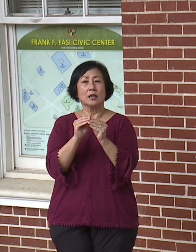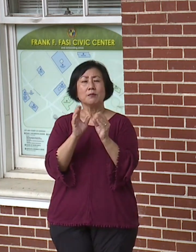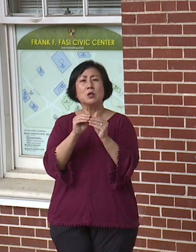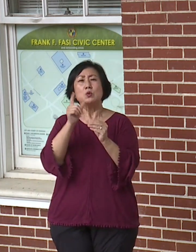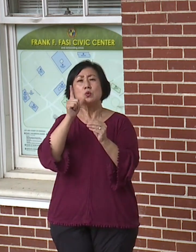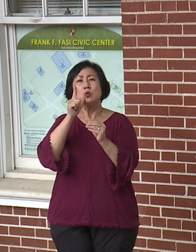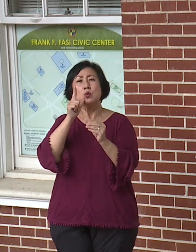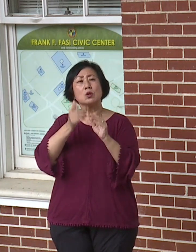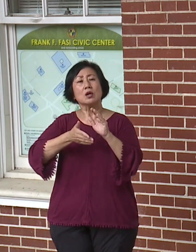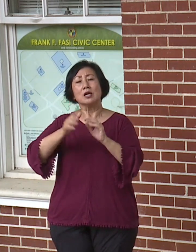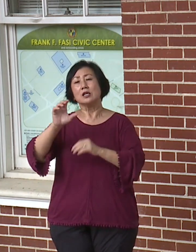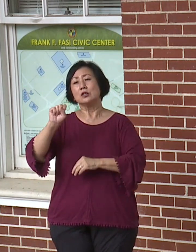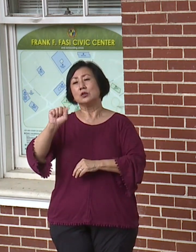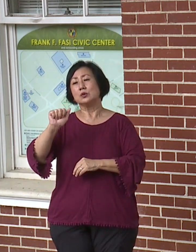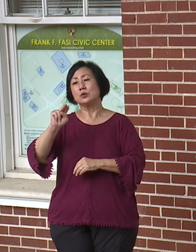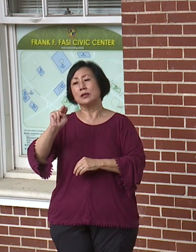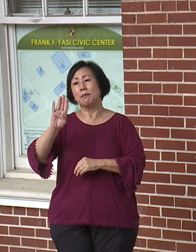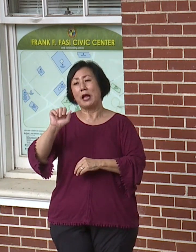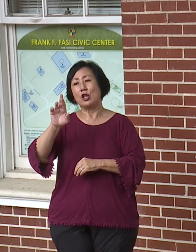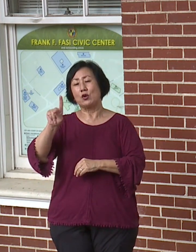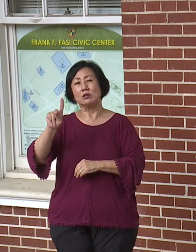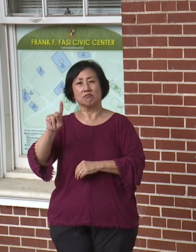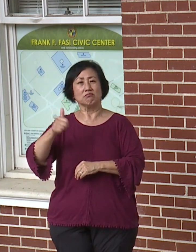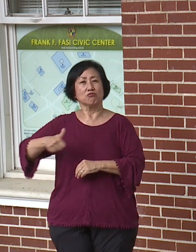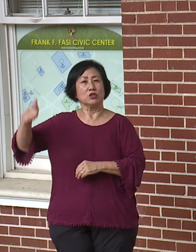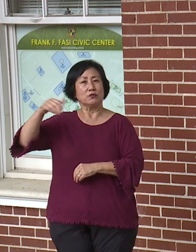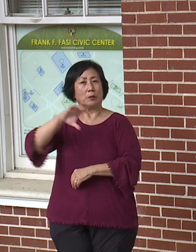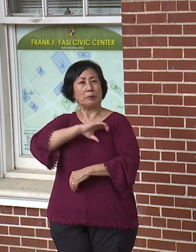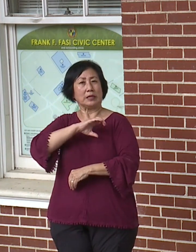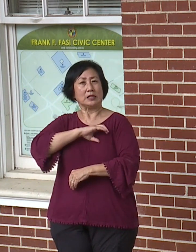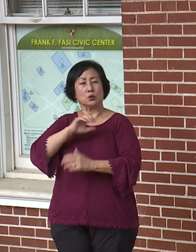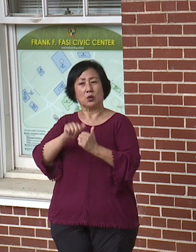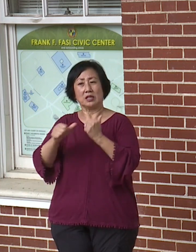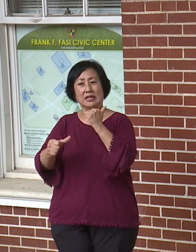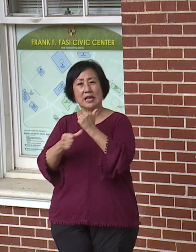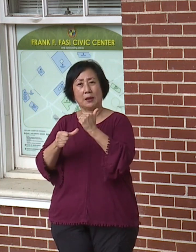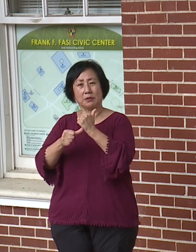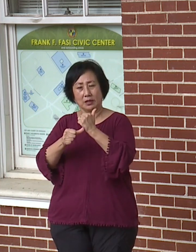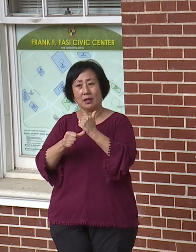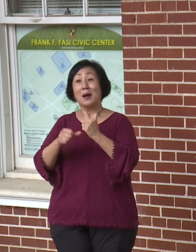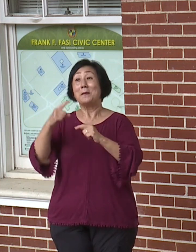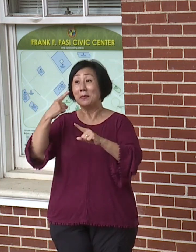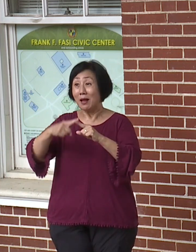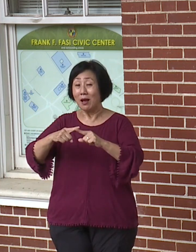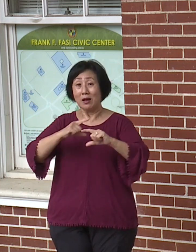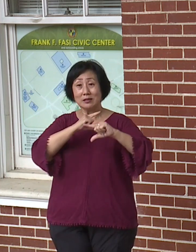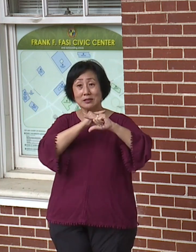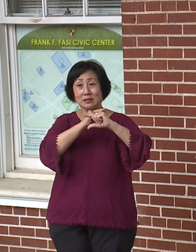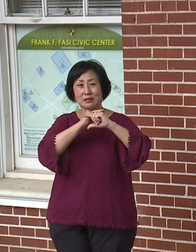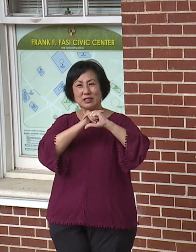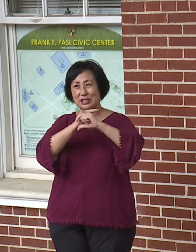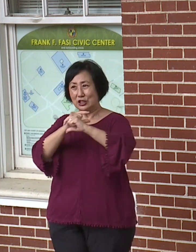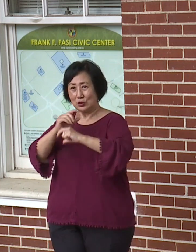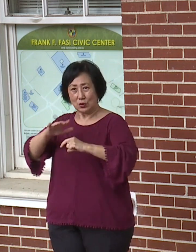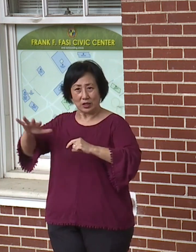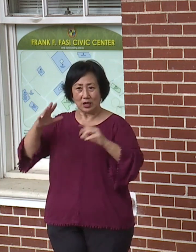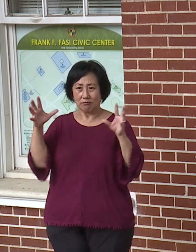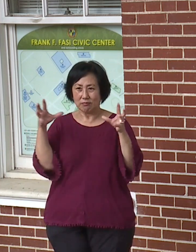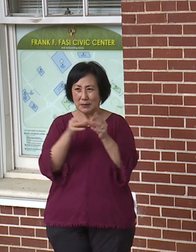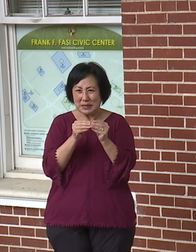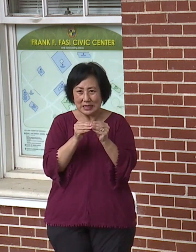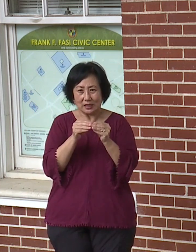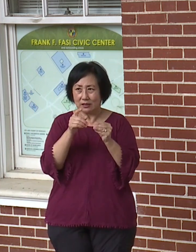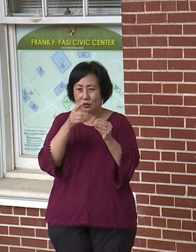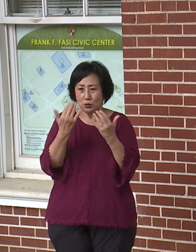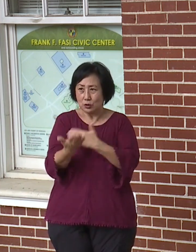by the chief of police, Susan Ballard, and her deputy, John McCarthy, along with the security element of our major